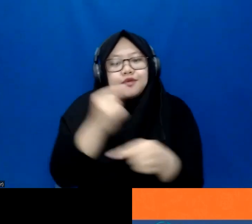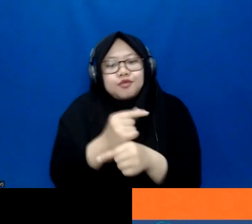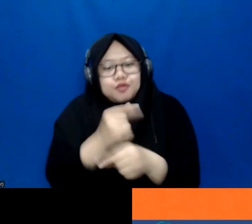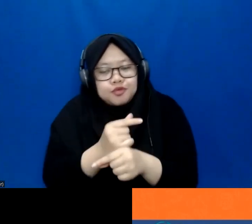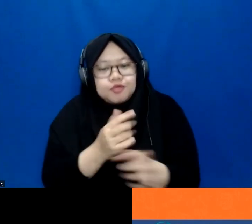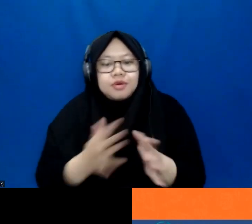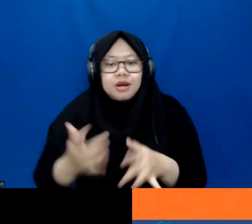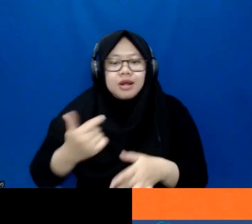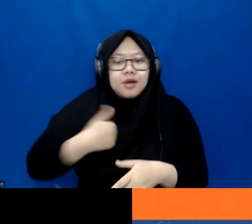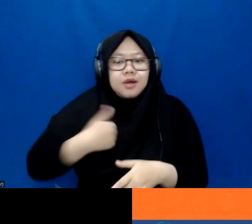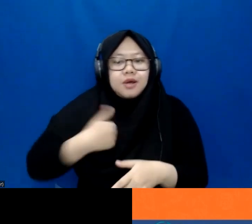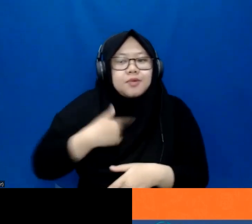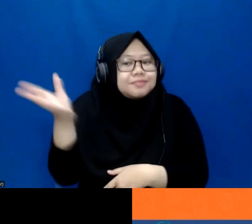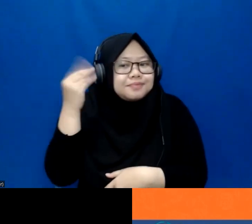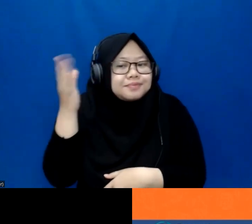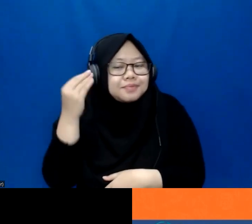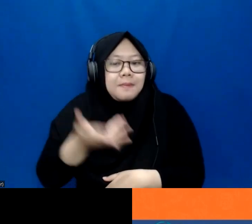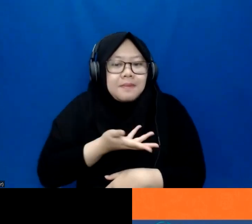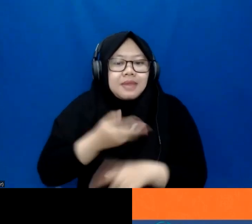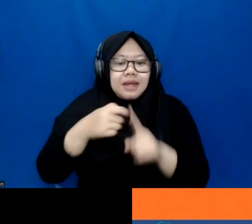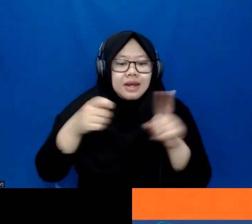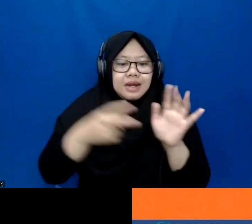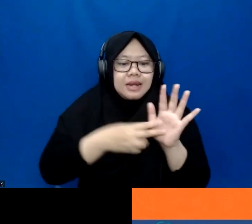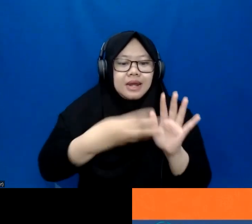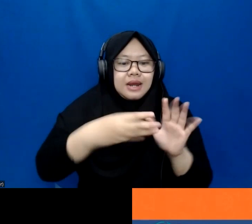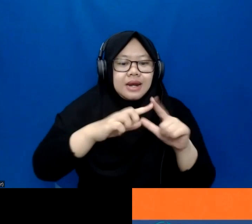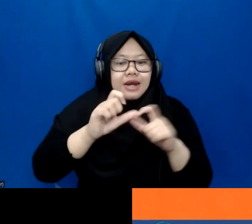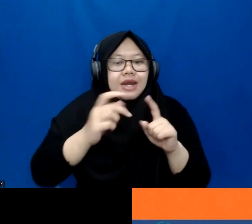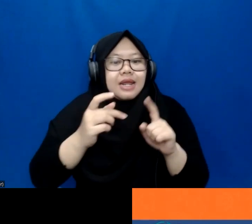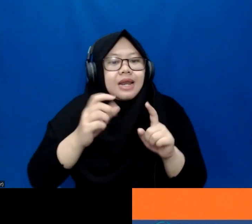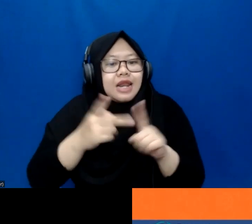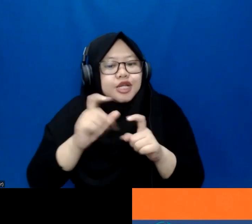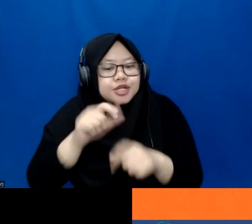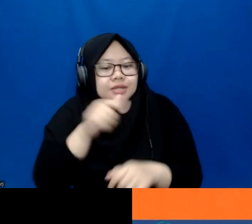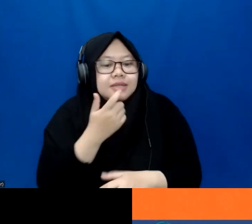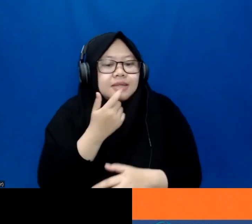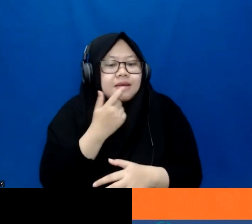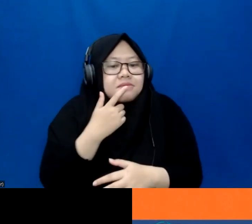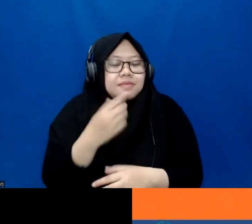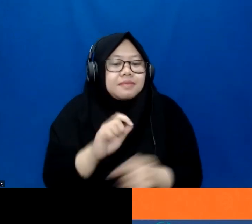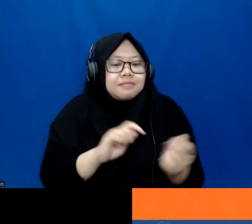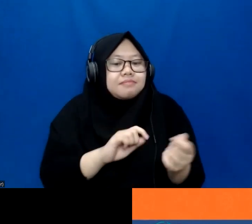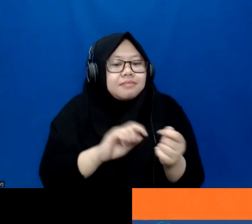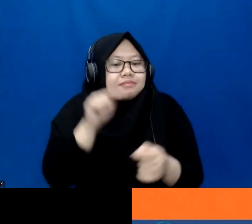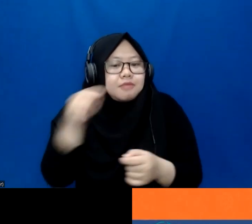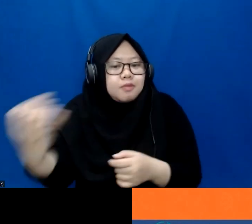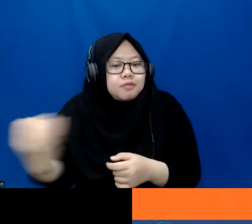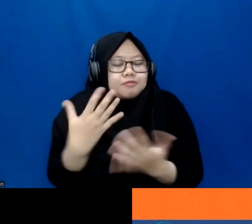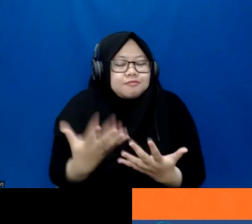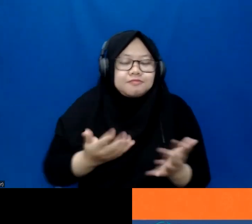I'd love to hear more from you, Neela, about your thoughts. And thank you. Thanks, Robina.